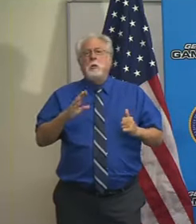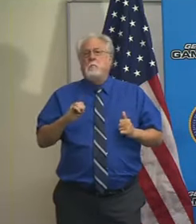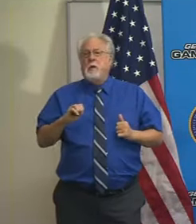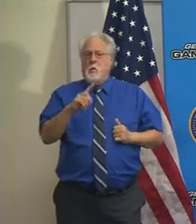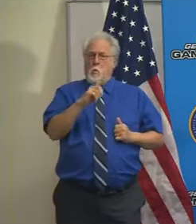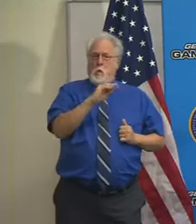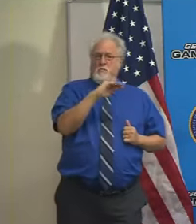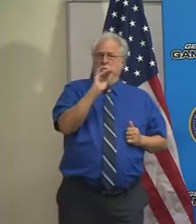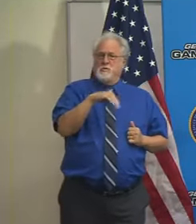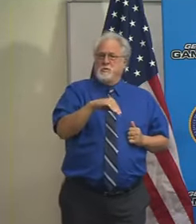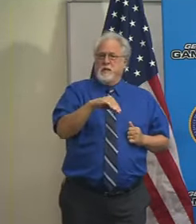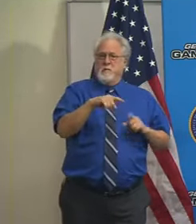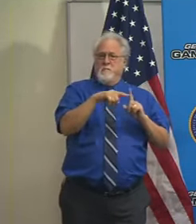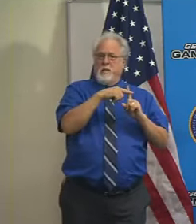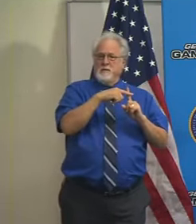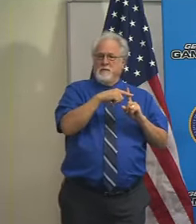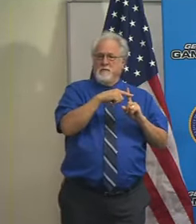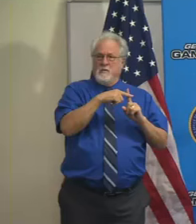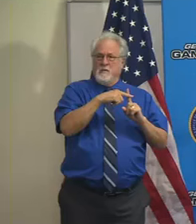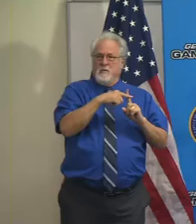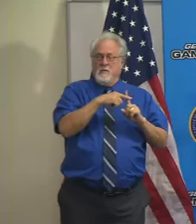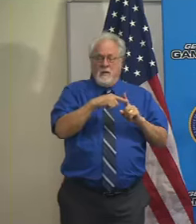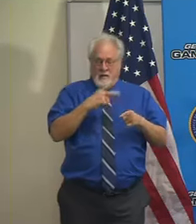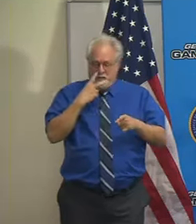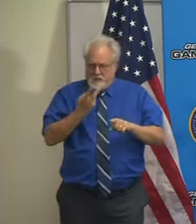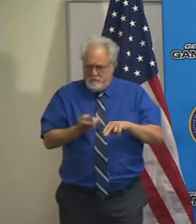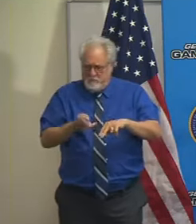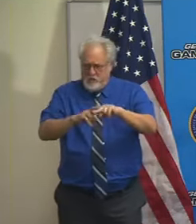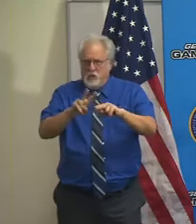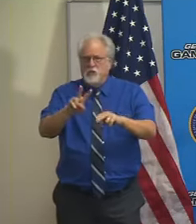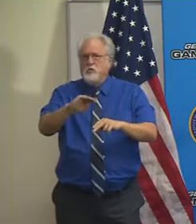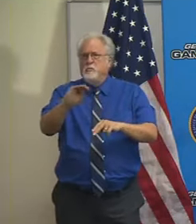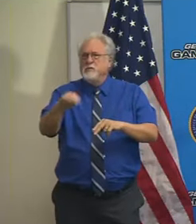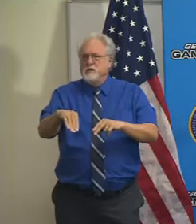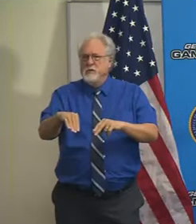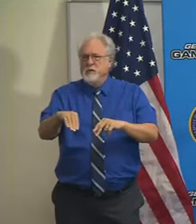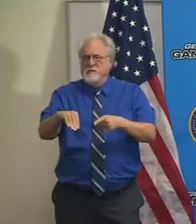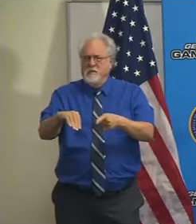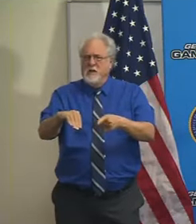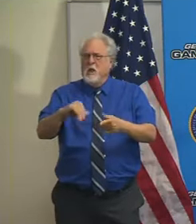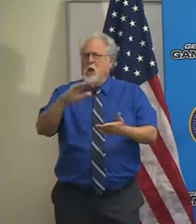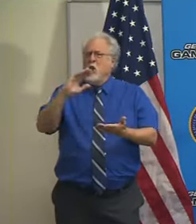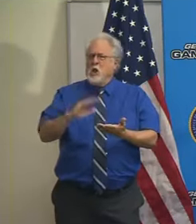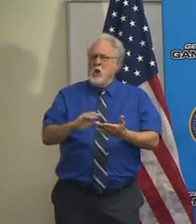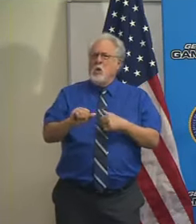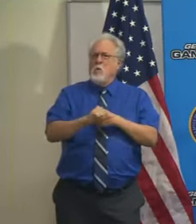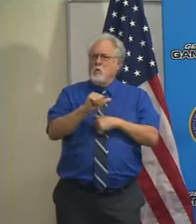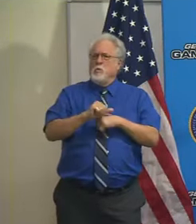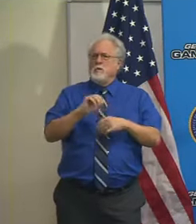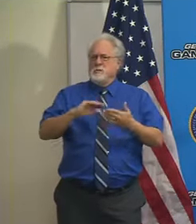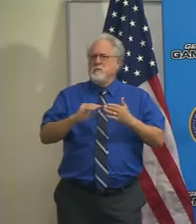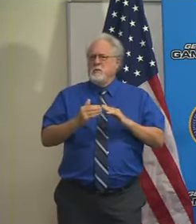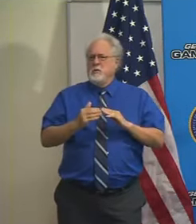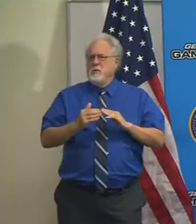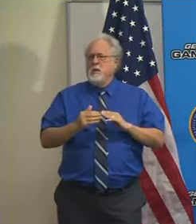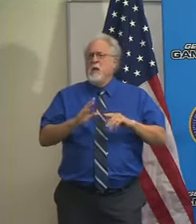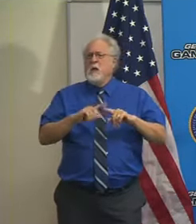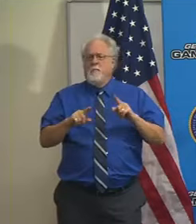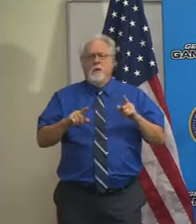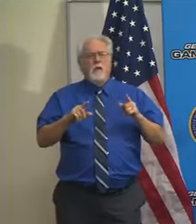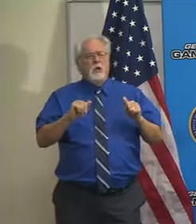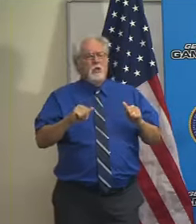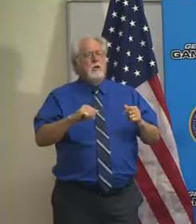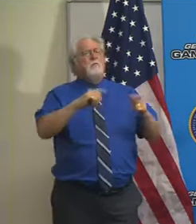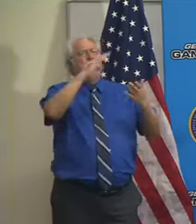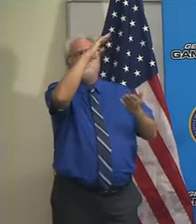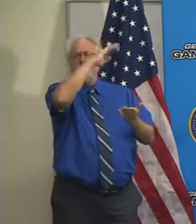you know, one percent positivity, and you're going to be seeing an increase up to two percent. That's still a very low risk community, right? Whereas, you know, you could